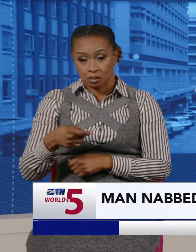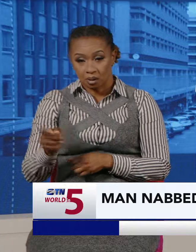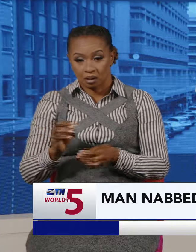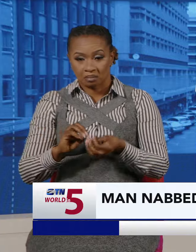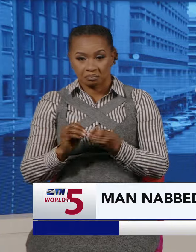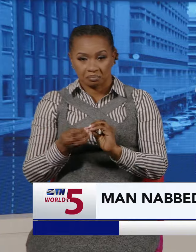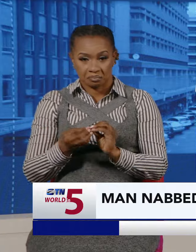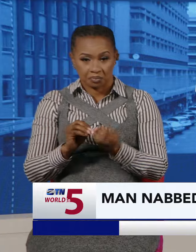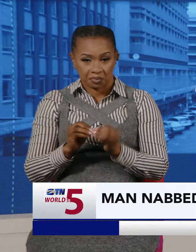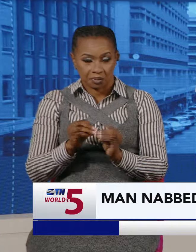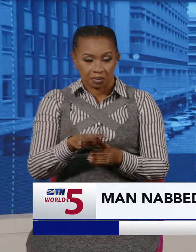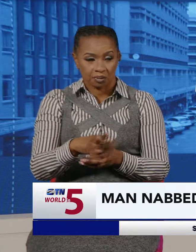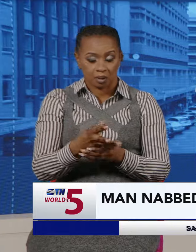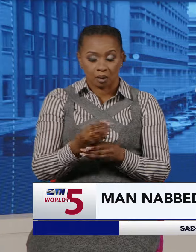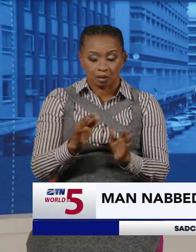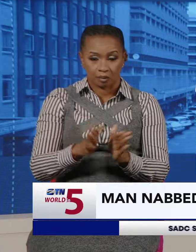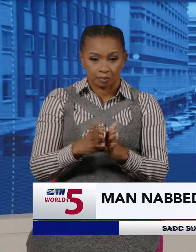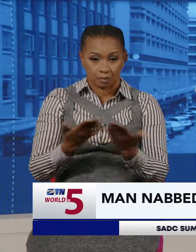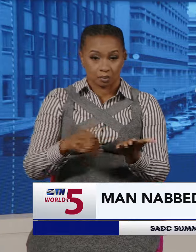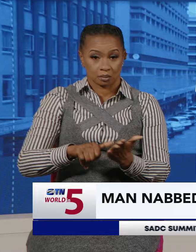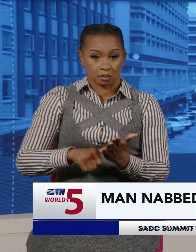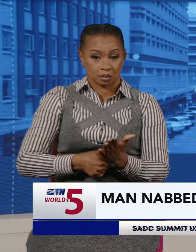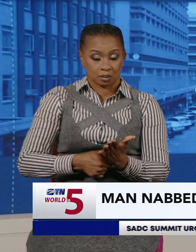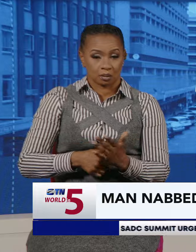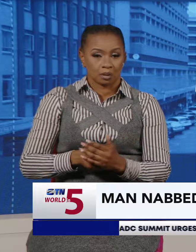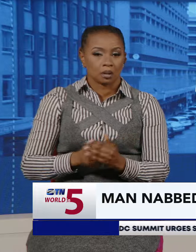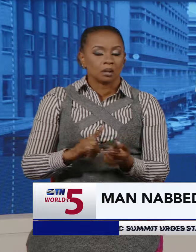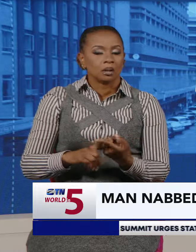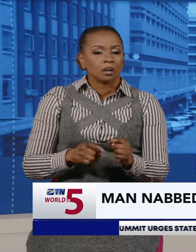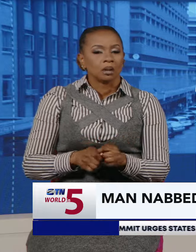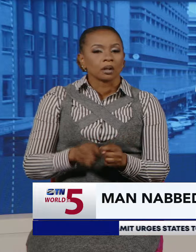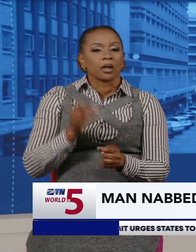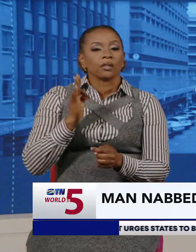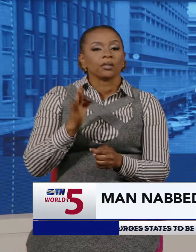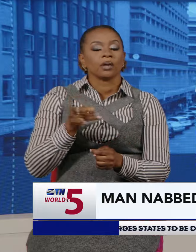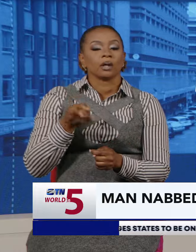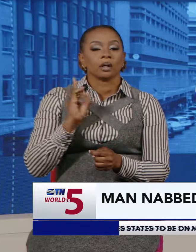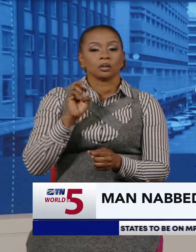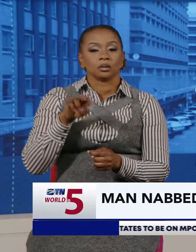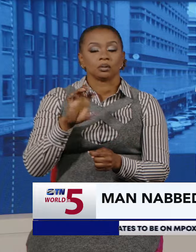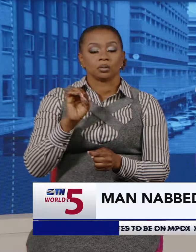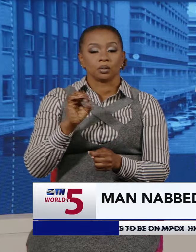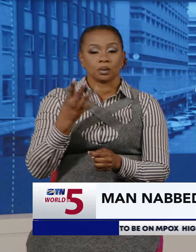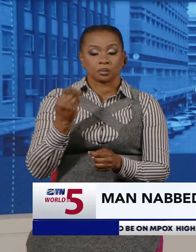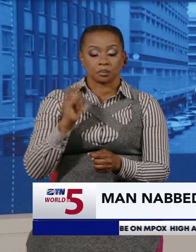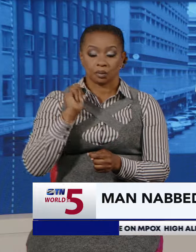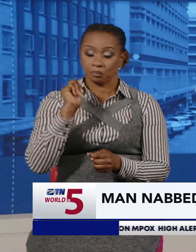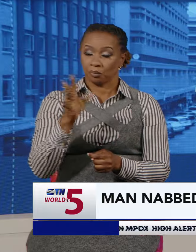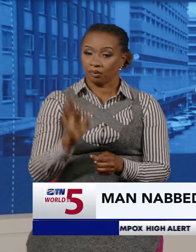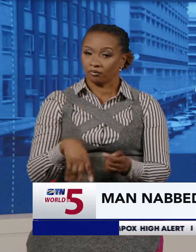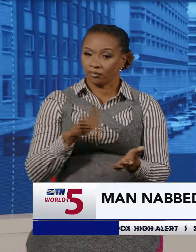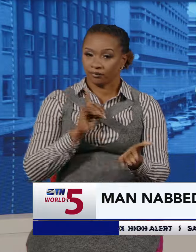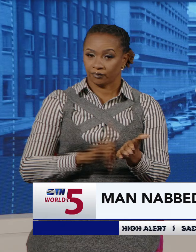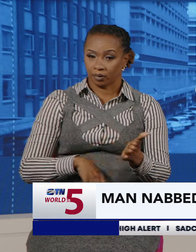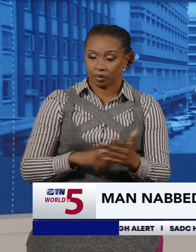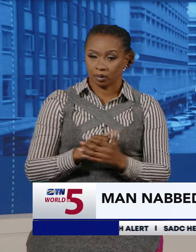petroleum products without a licence. He was granted 300 USD bill with stringent conditions.